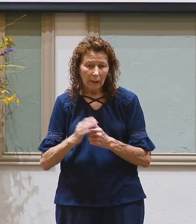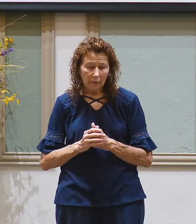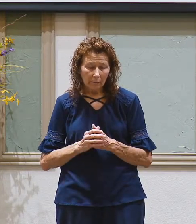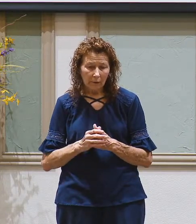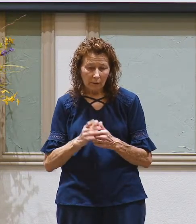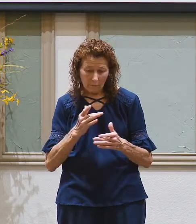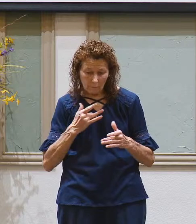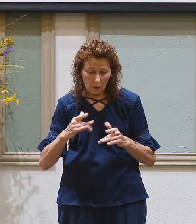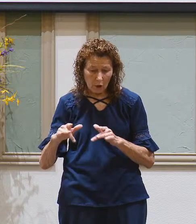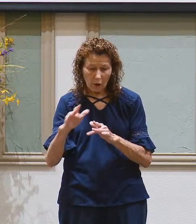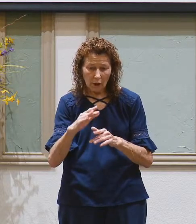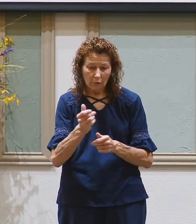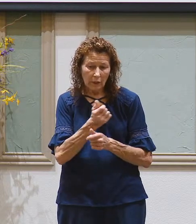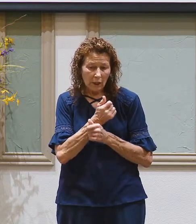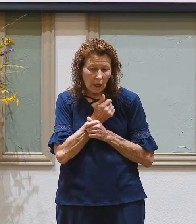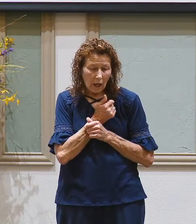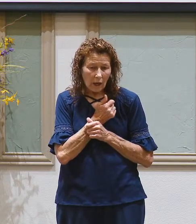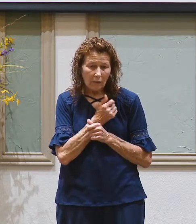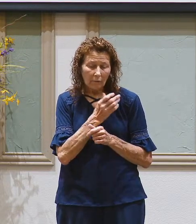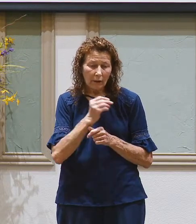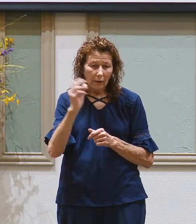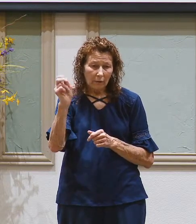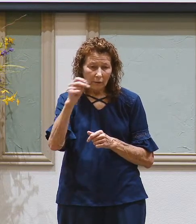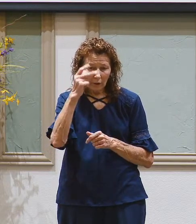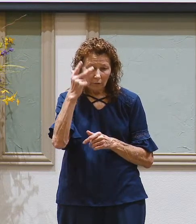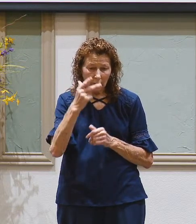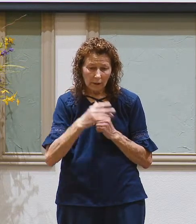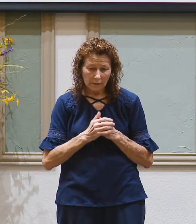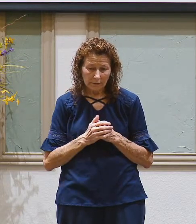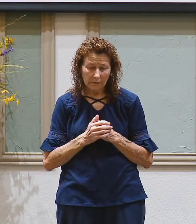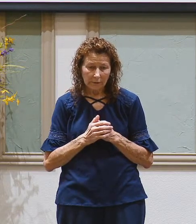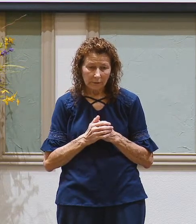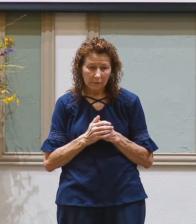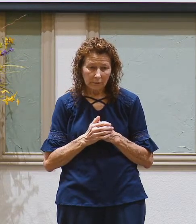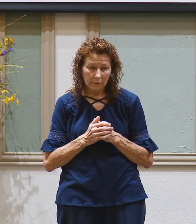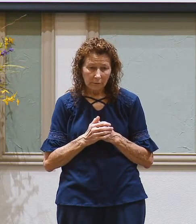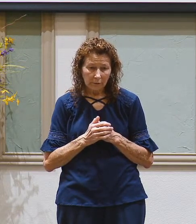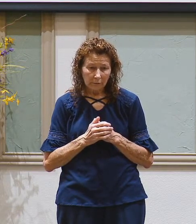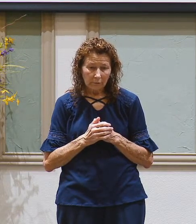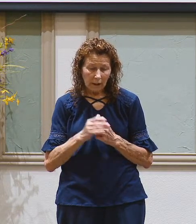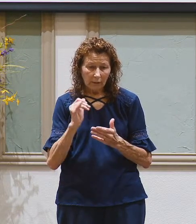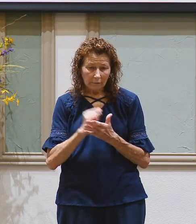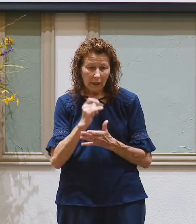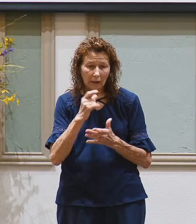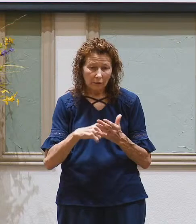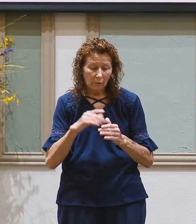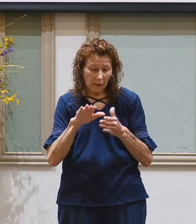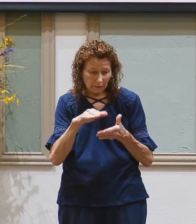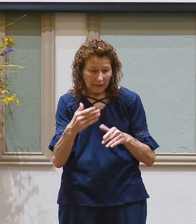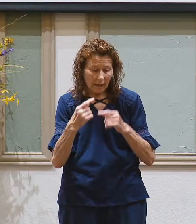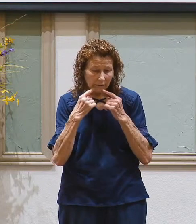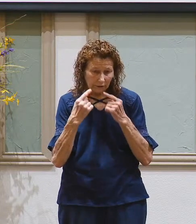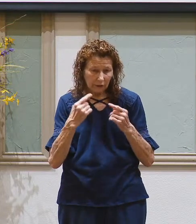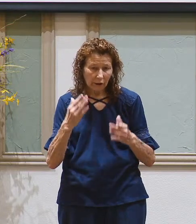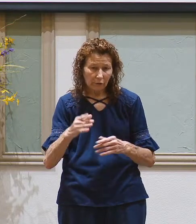Mercy love and grace. That's what dead sinners need.